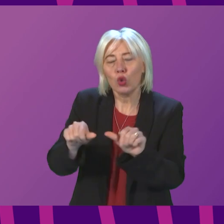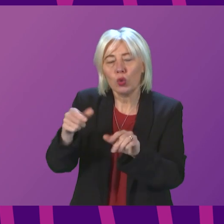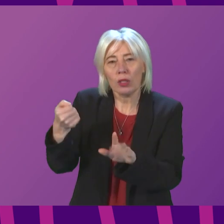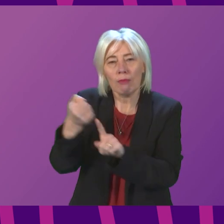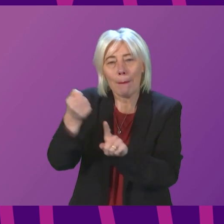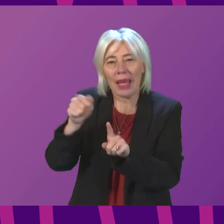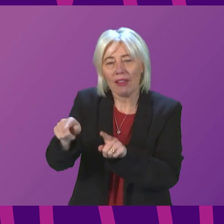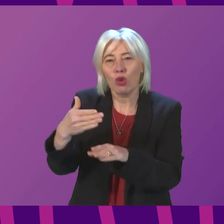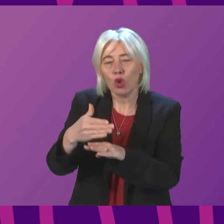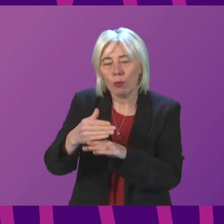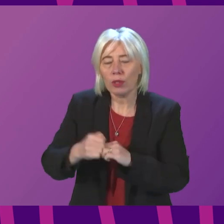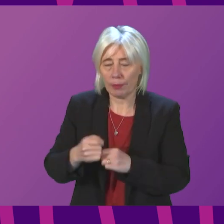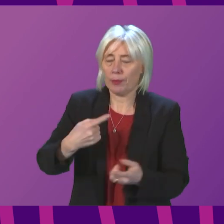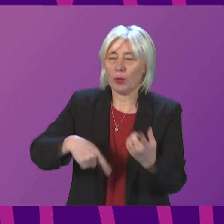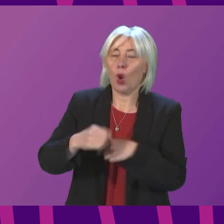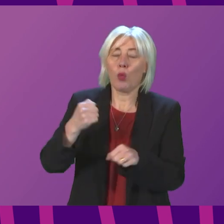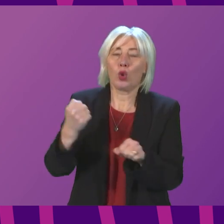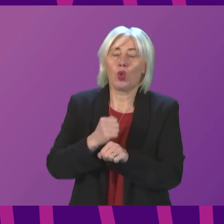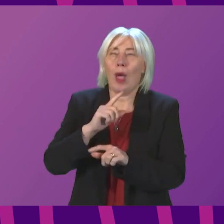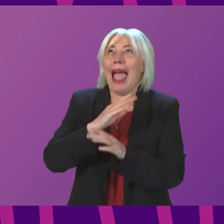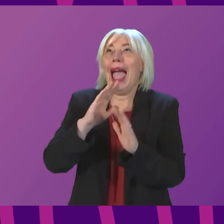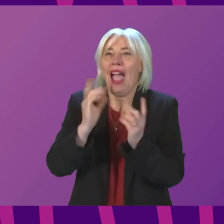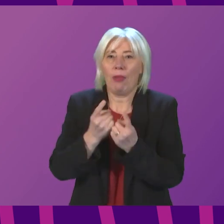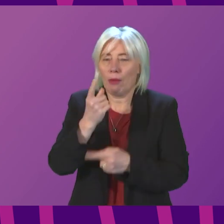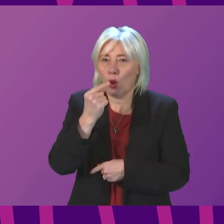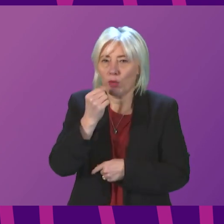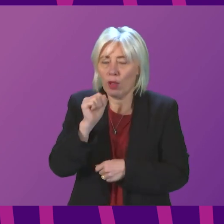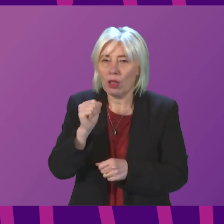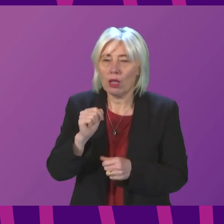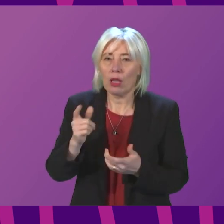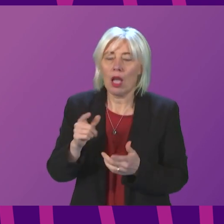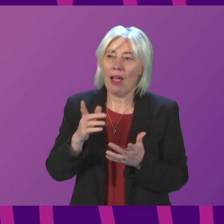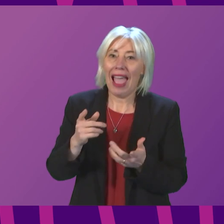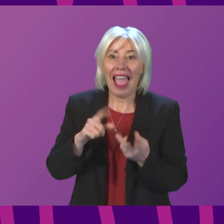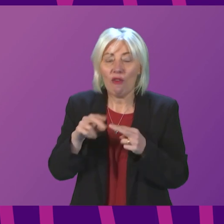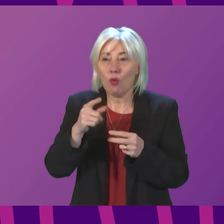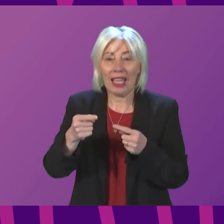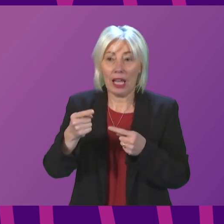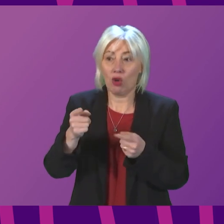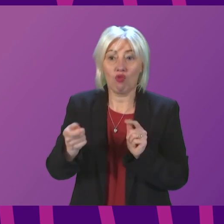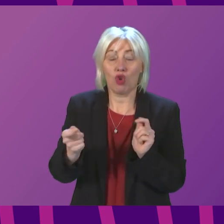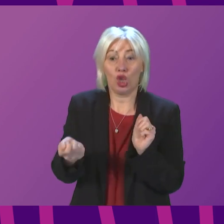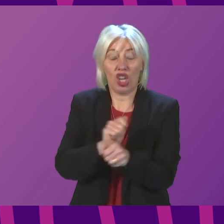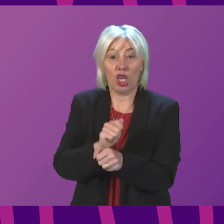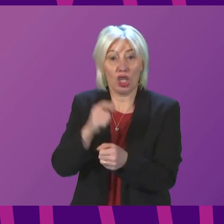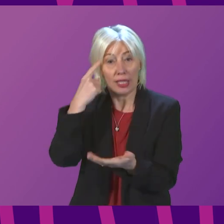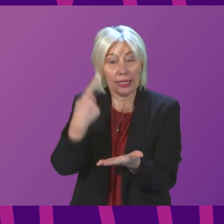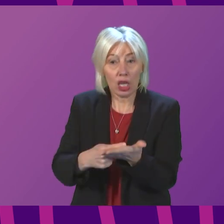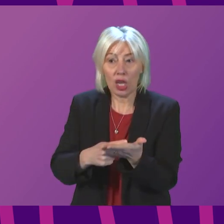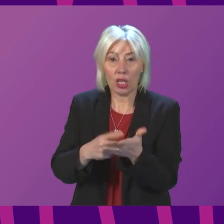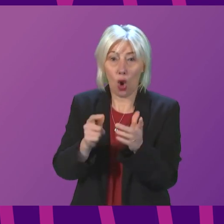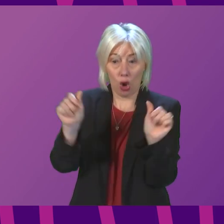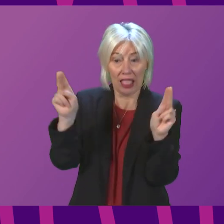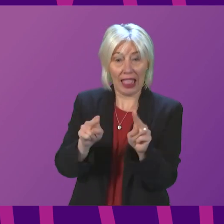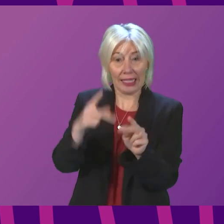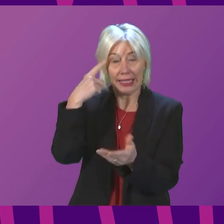jobs. We will do everything we possibly can. If it is possible to seek a reversal of the decision or a mitigation of those decisions,